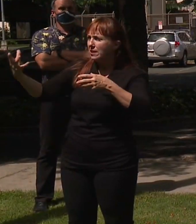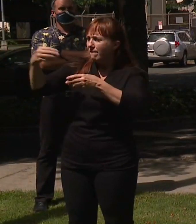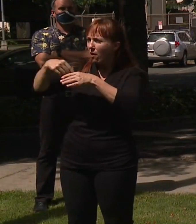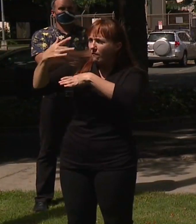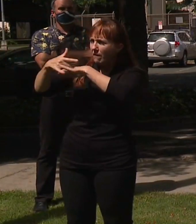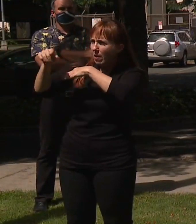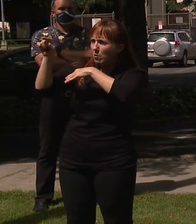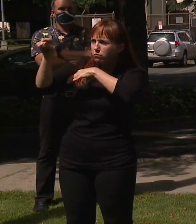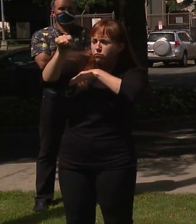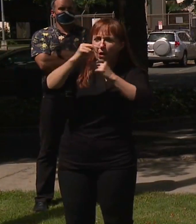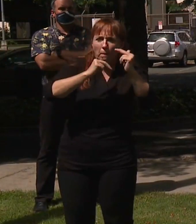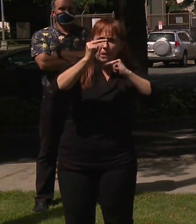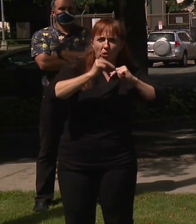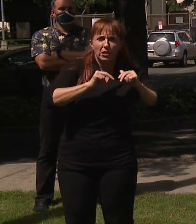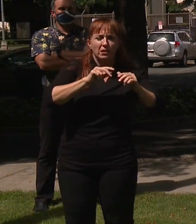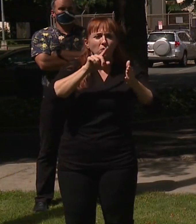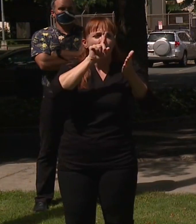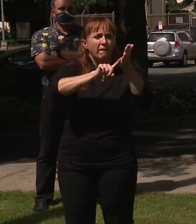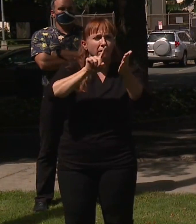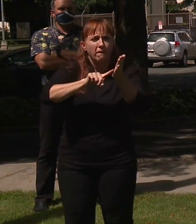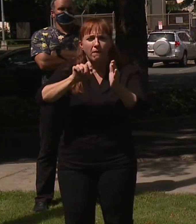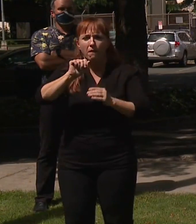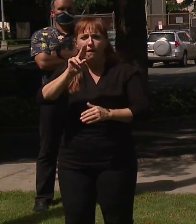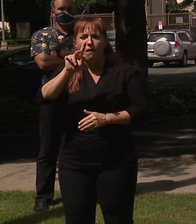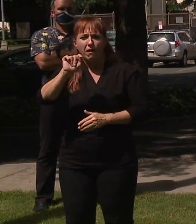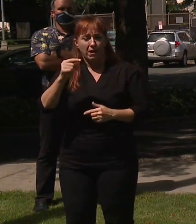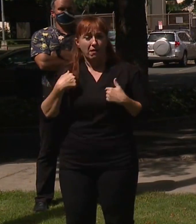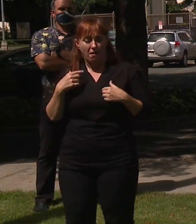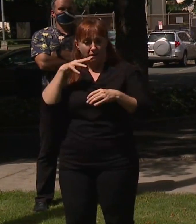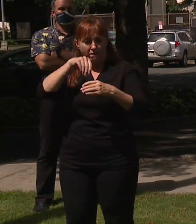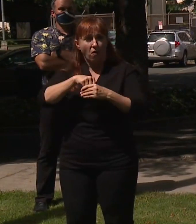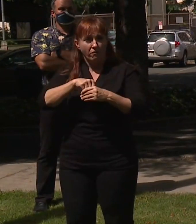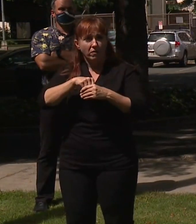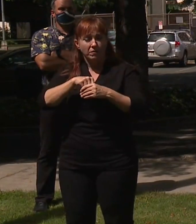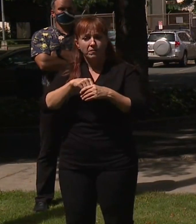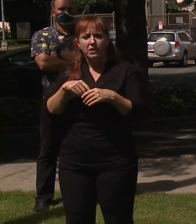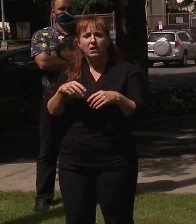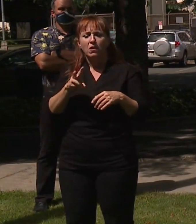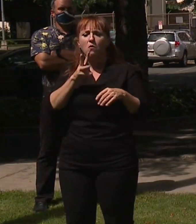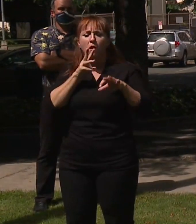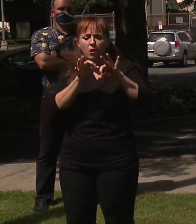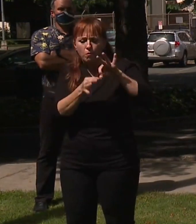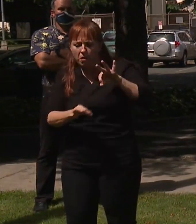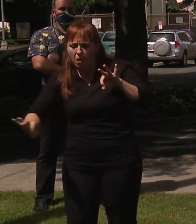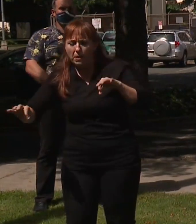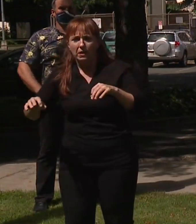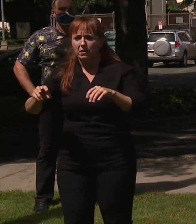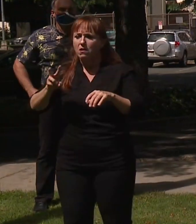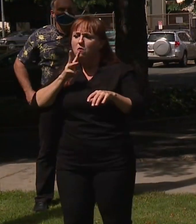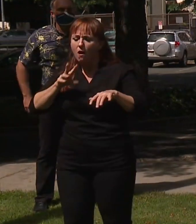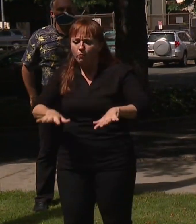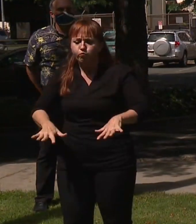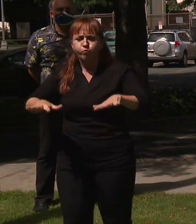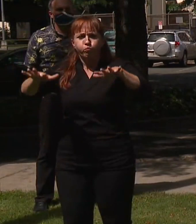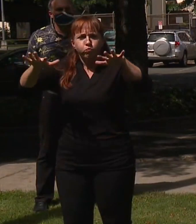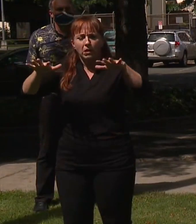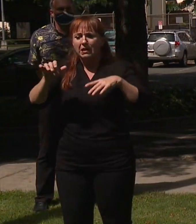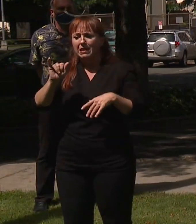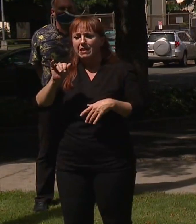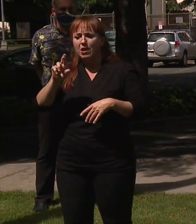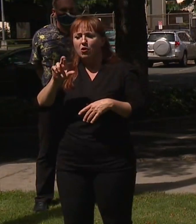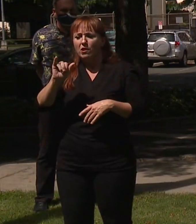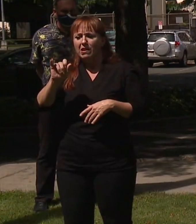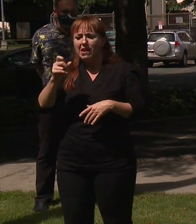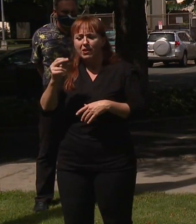I actually myself have been out in the field on the audits and we're looking at things like plumbing and irrigation. We're looking at the structural integrity of the